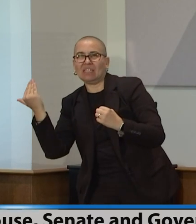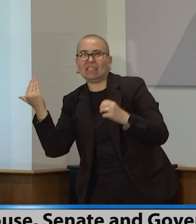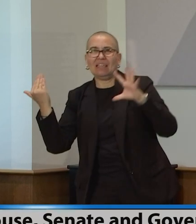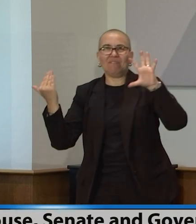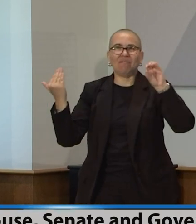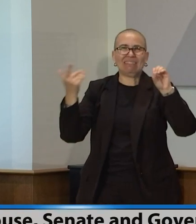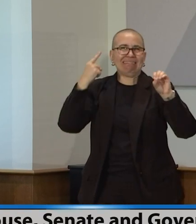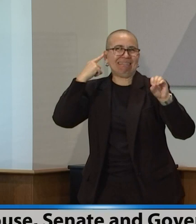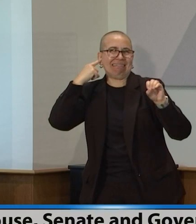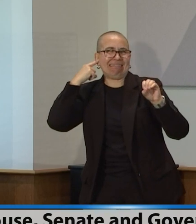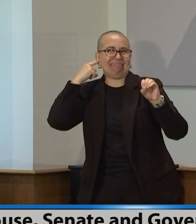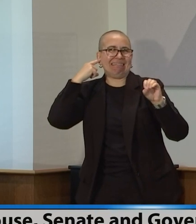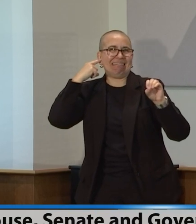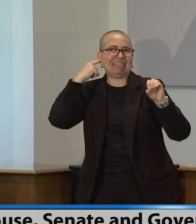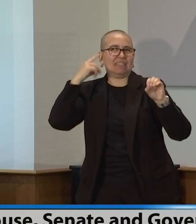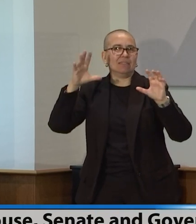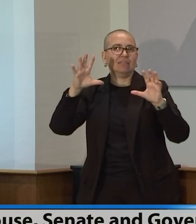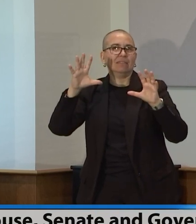50 even?